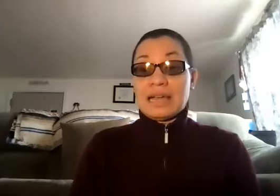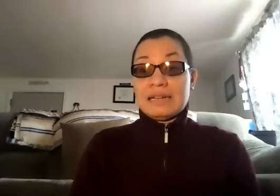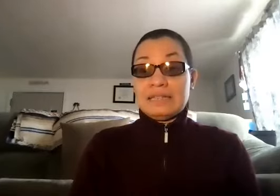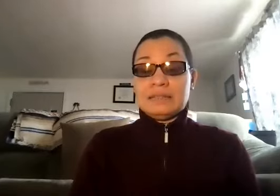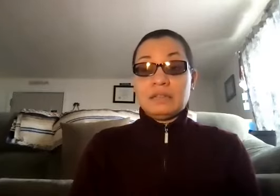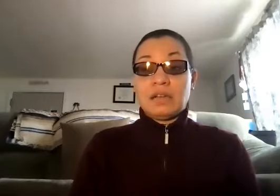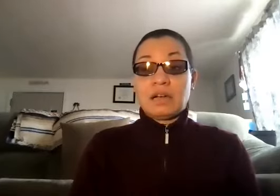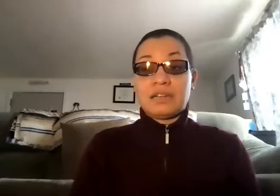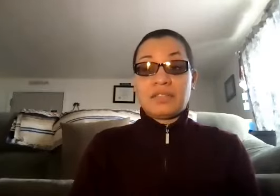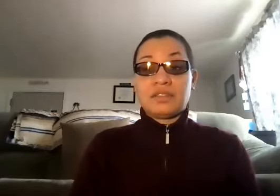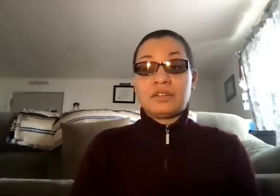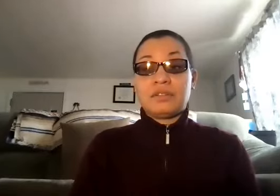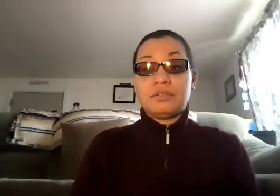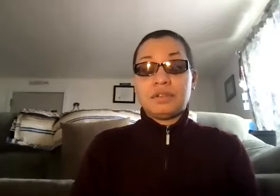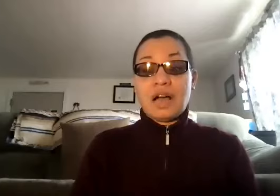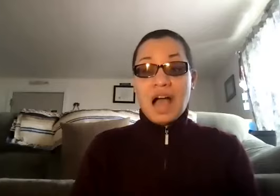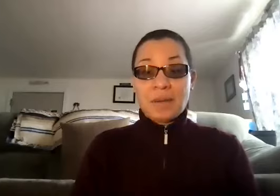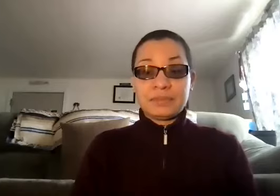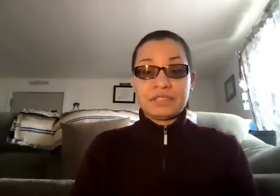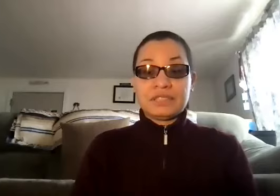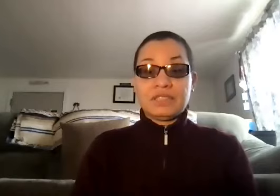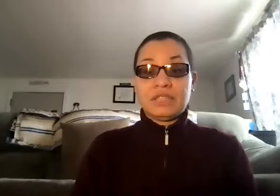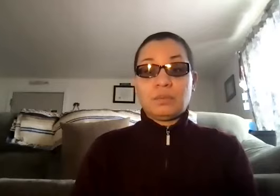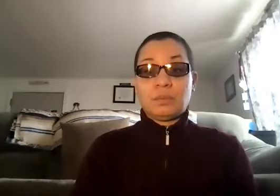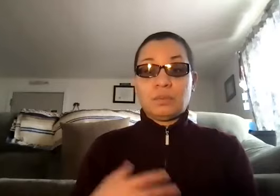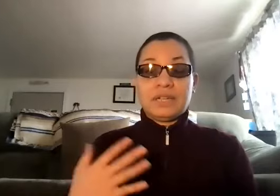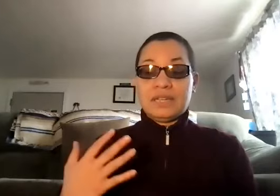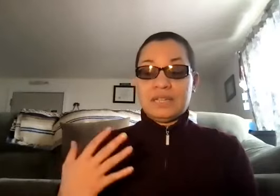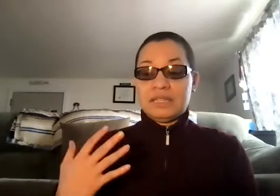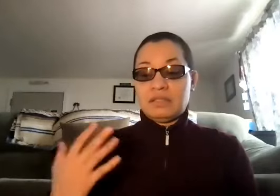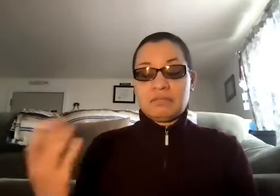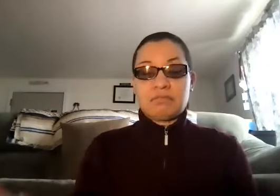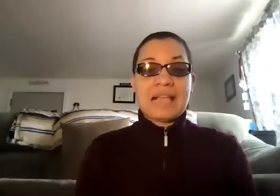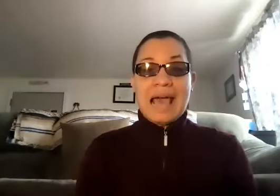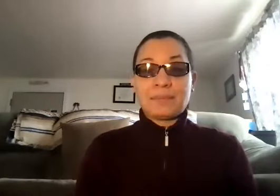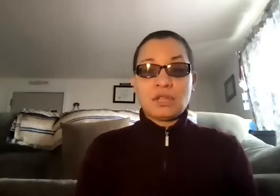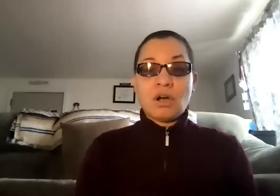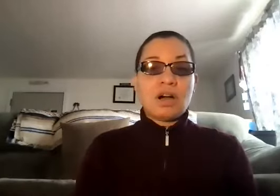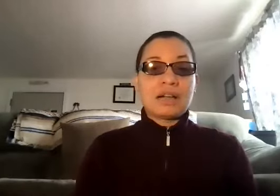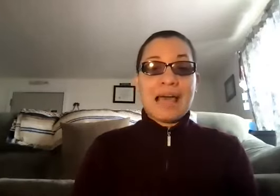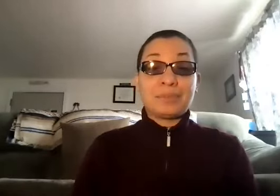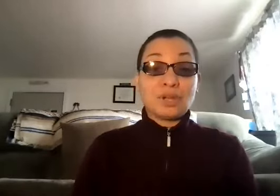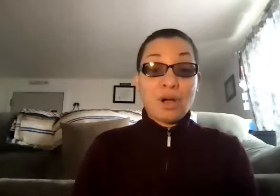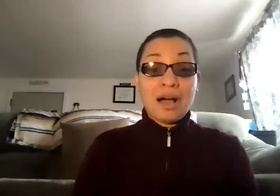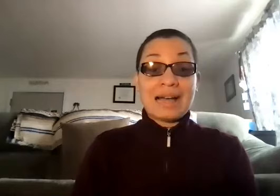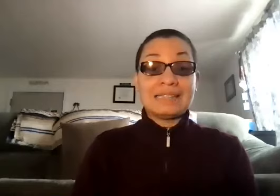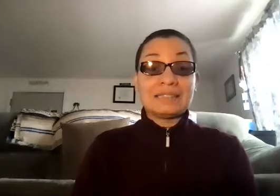And another option is Caption call. Caption call has its